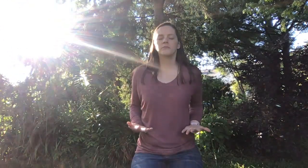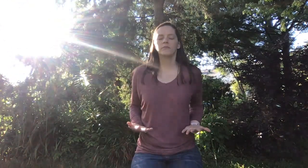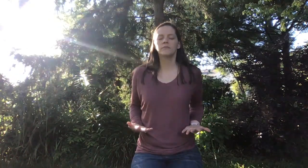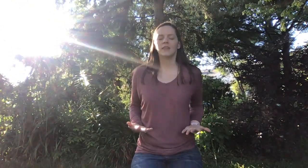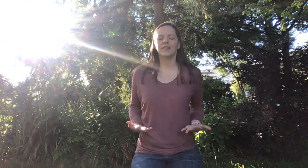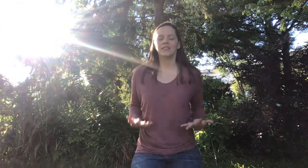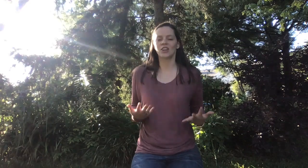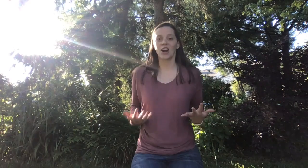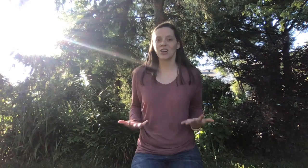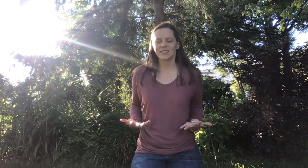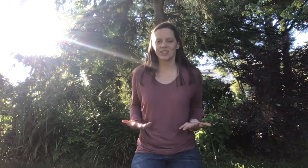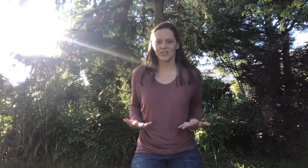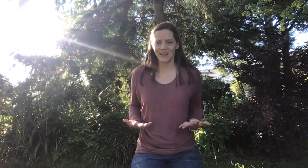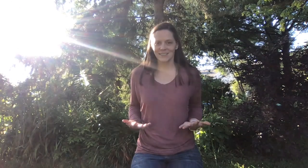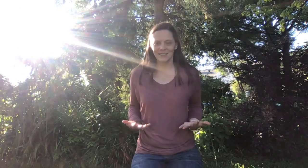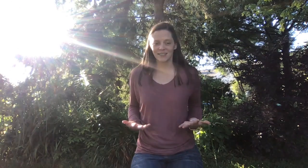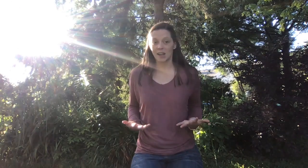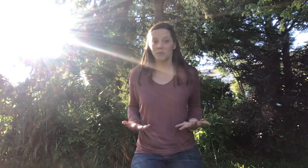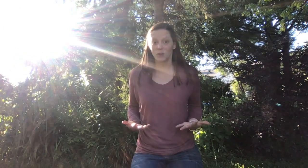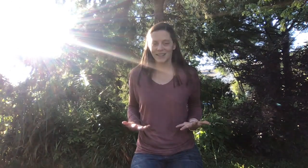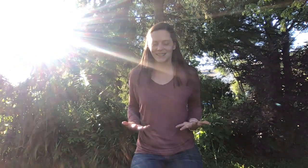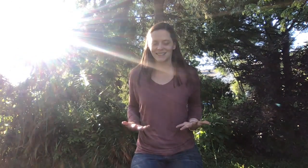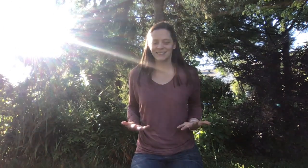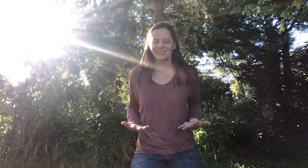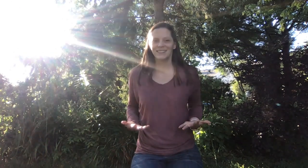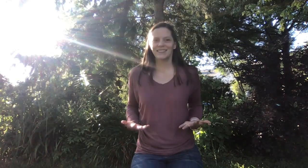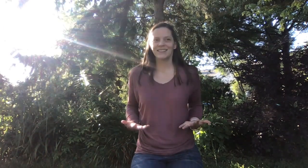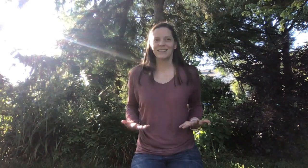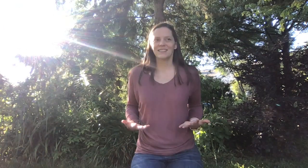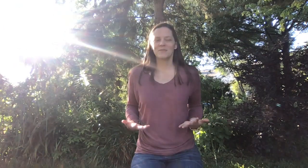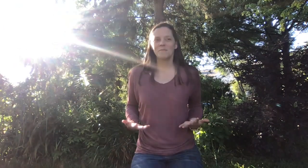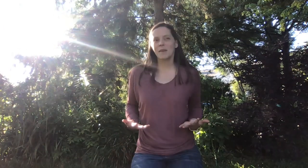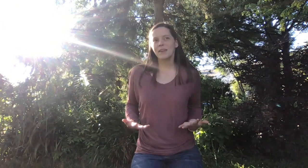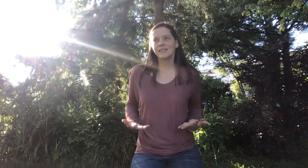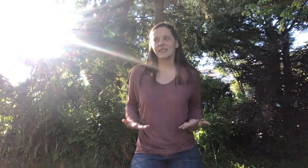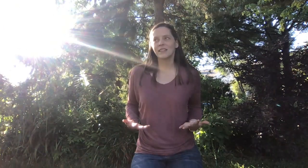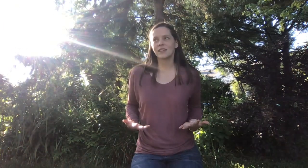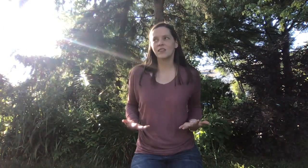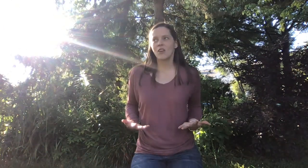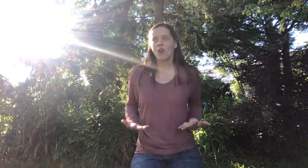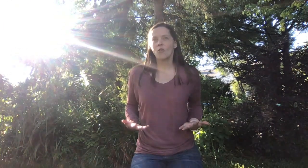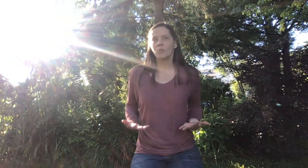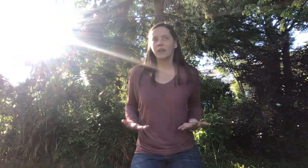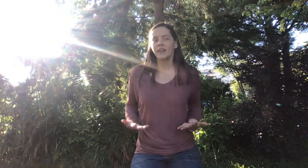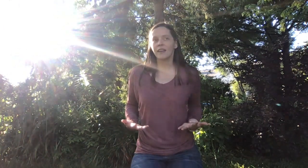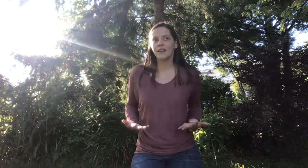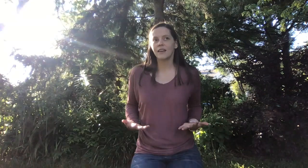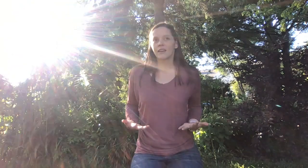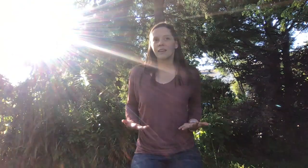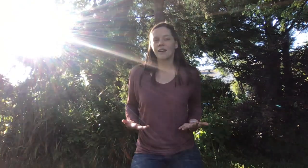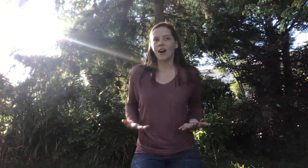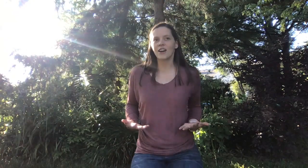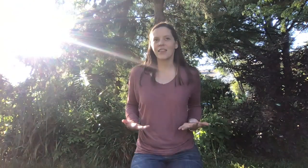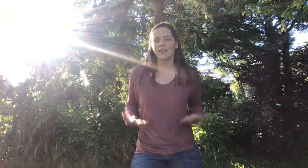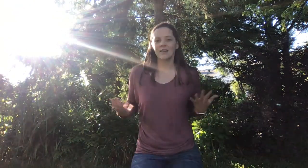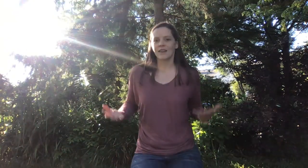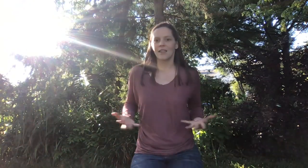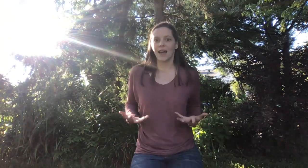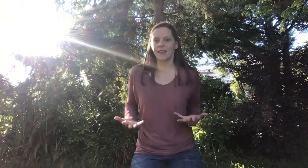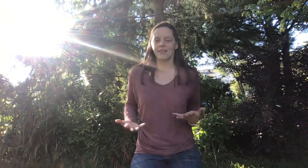Until our heart starts racing, stops racing. Maybe until we aren't thinking a lot of